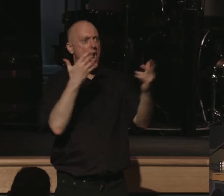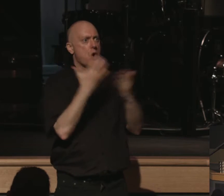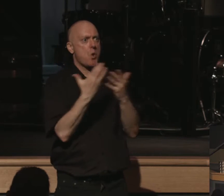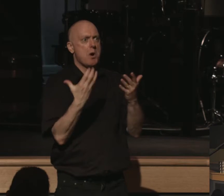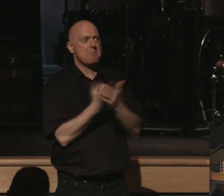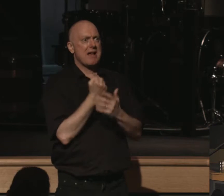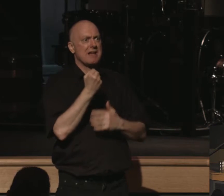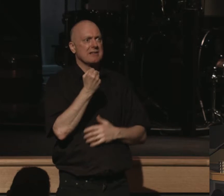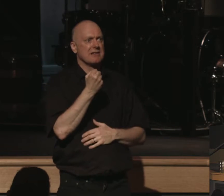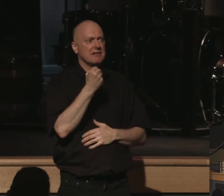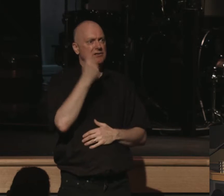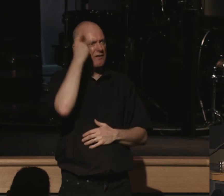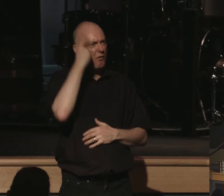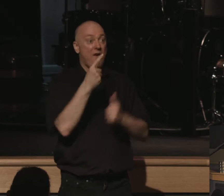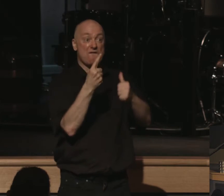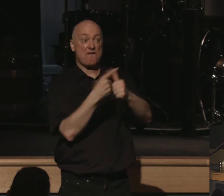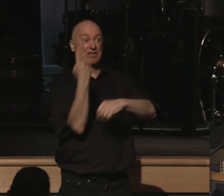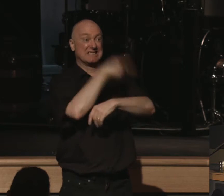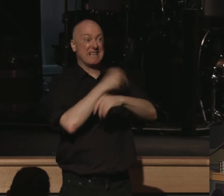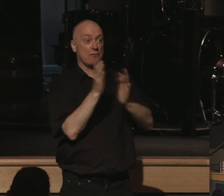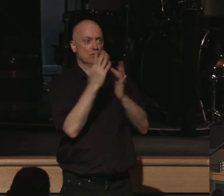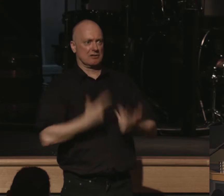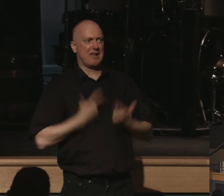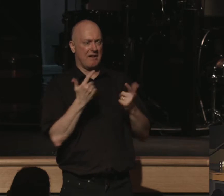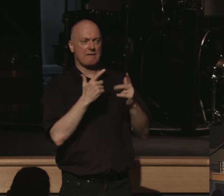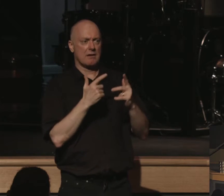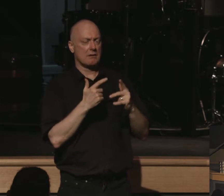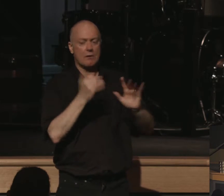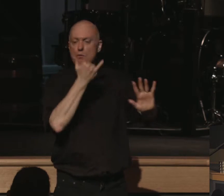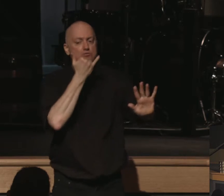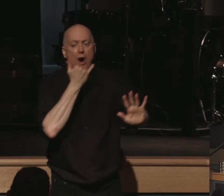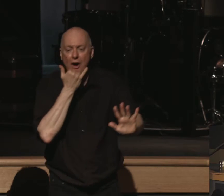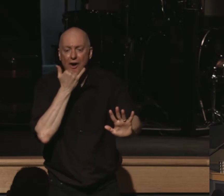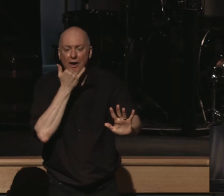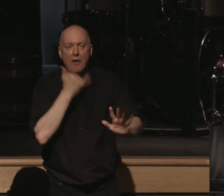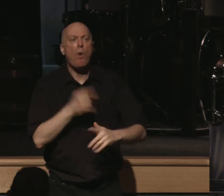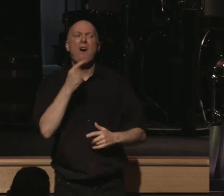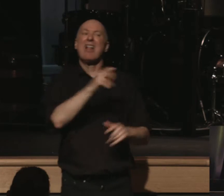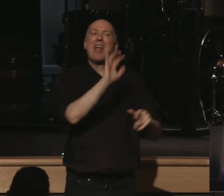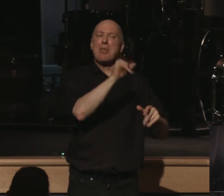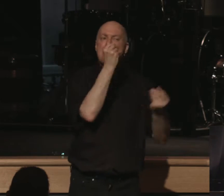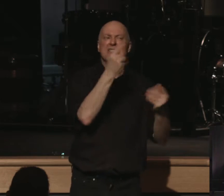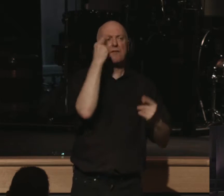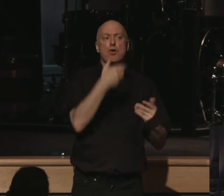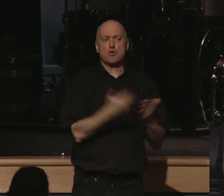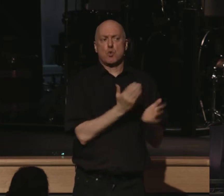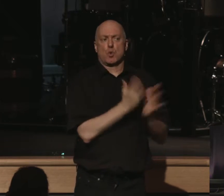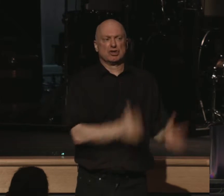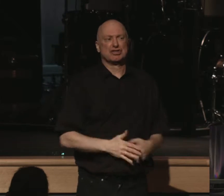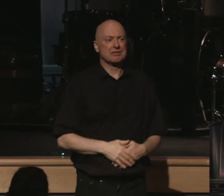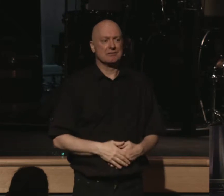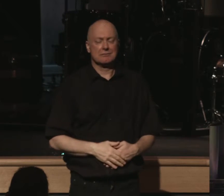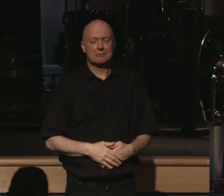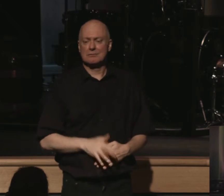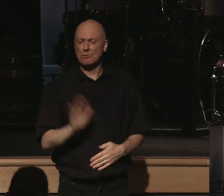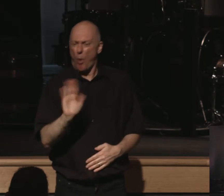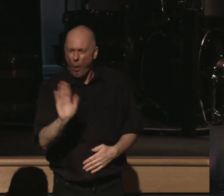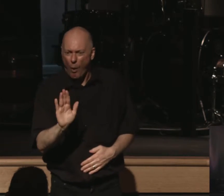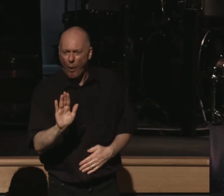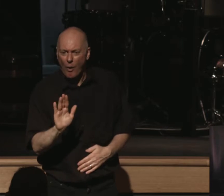message for day one of Christian life. And you're wrong. This is not a good message for day one of Christian life. This is